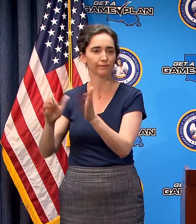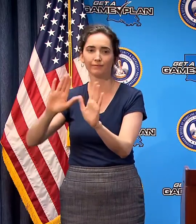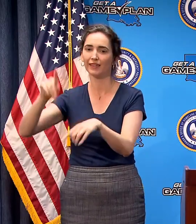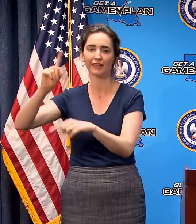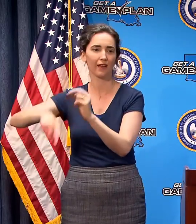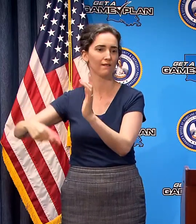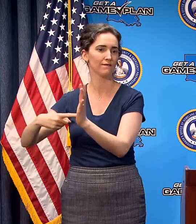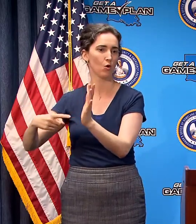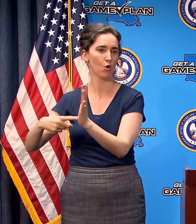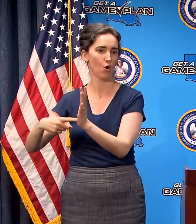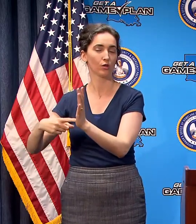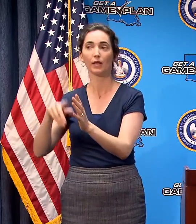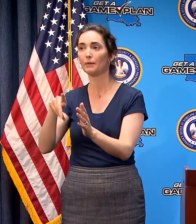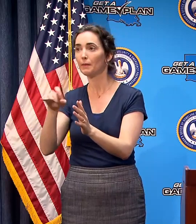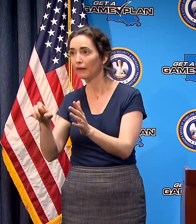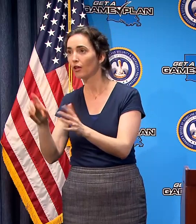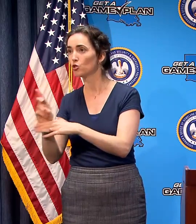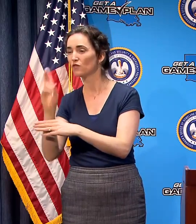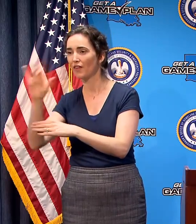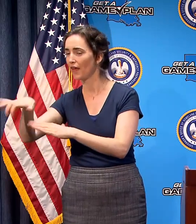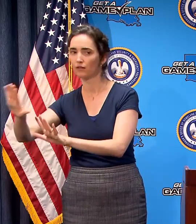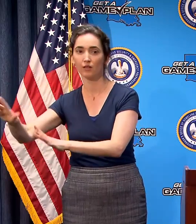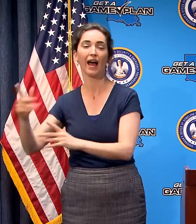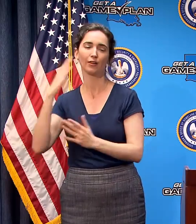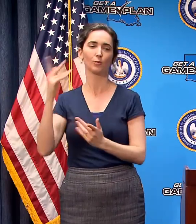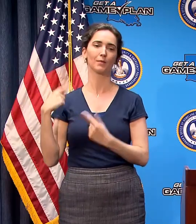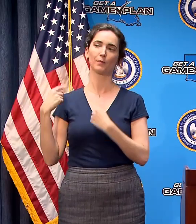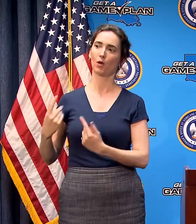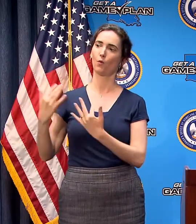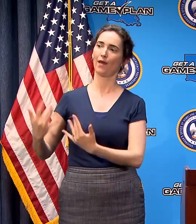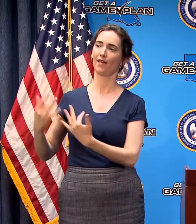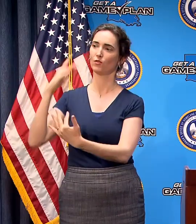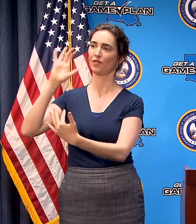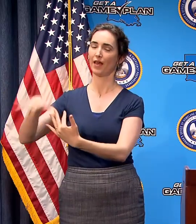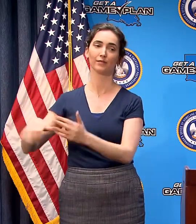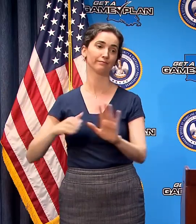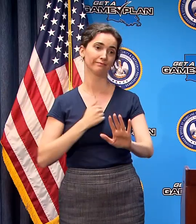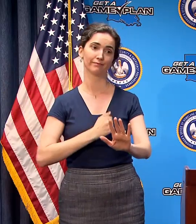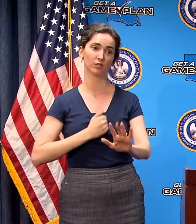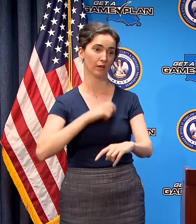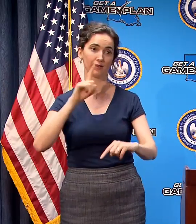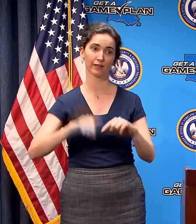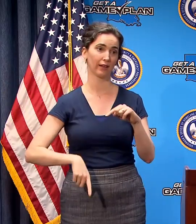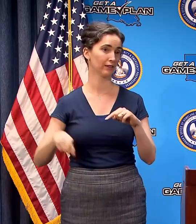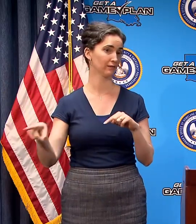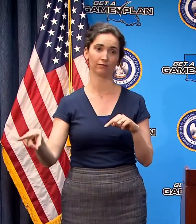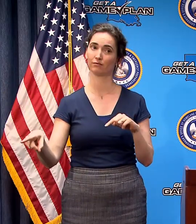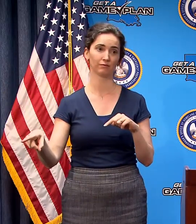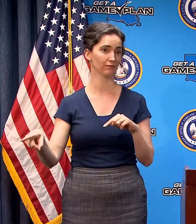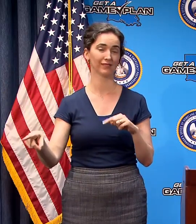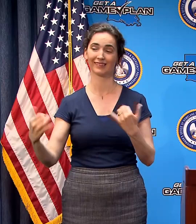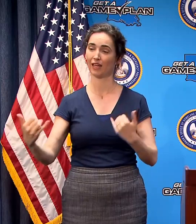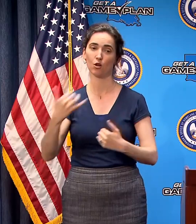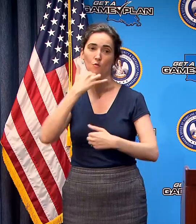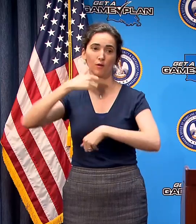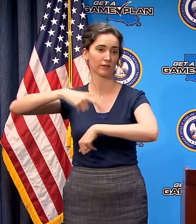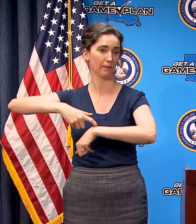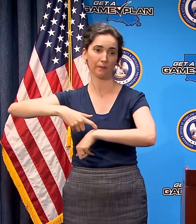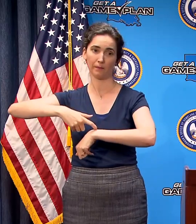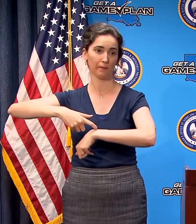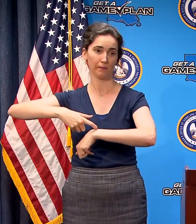i know that people have been waiting for these procedures but now it's quite simply is not the right time